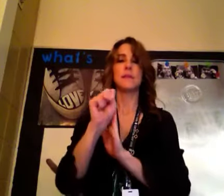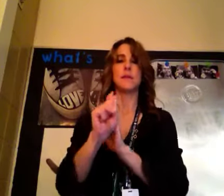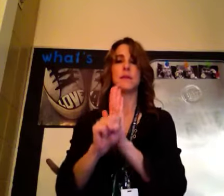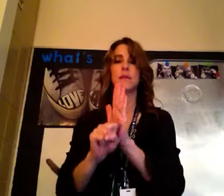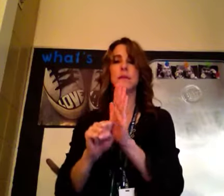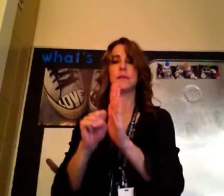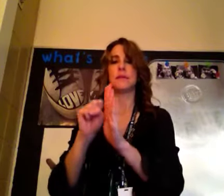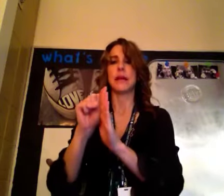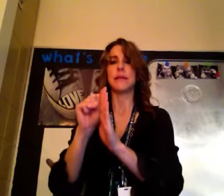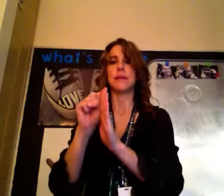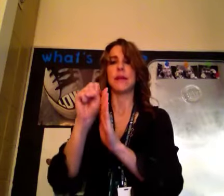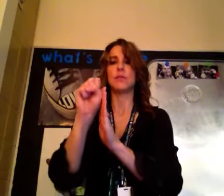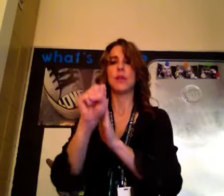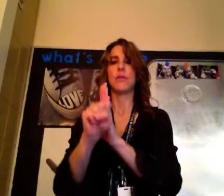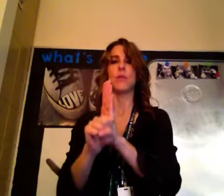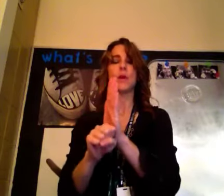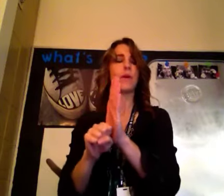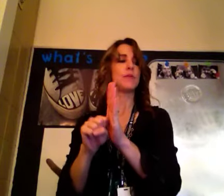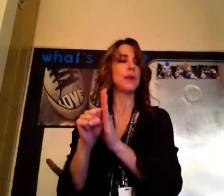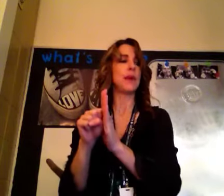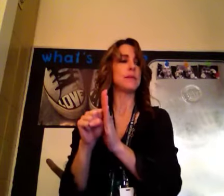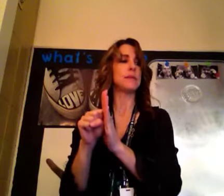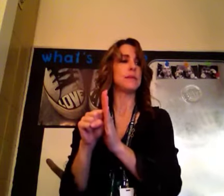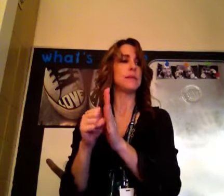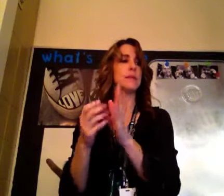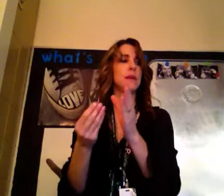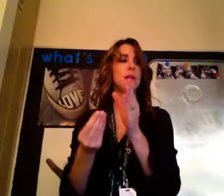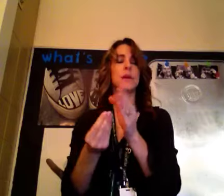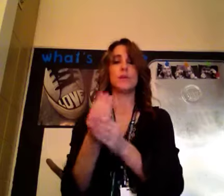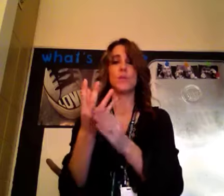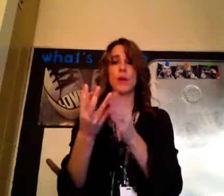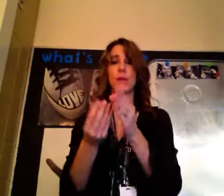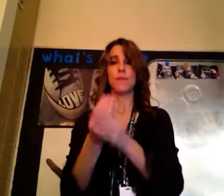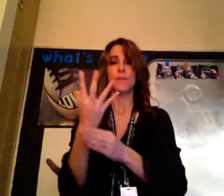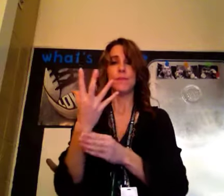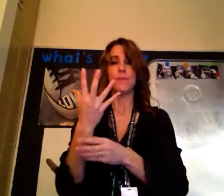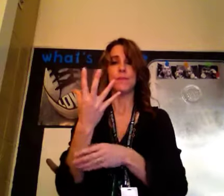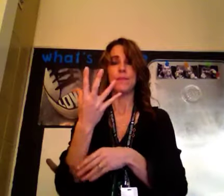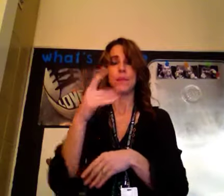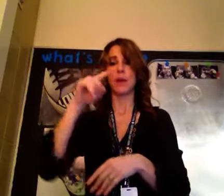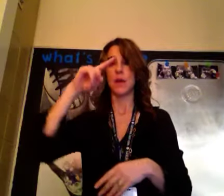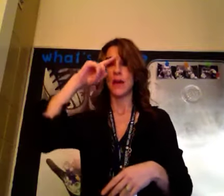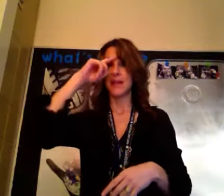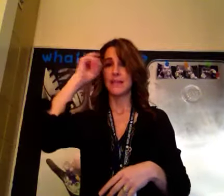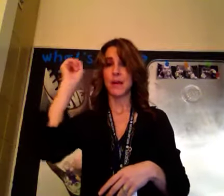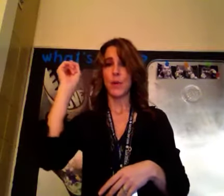Seasons, S-hand shape, going around your hand, seasons. Spring, summer,